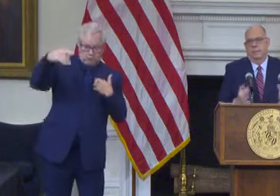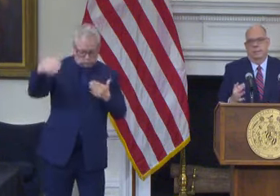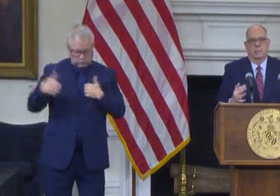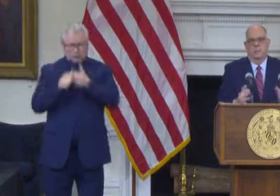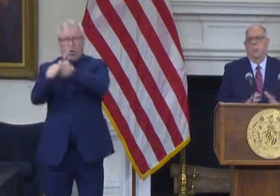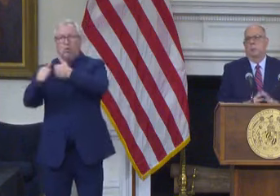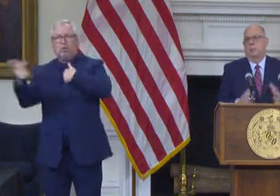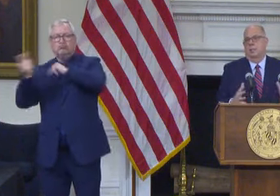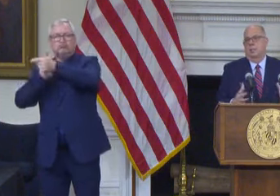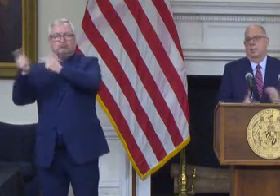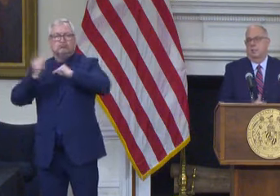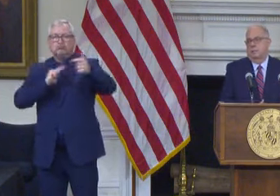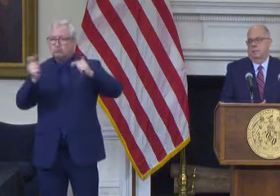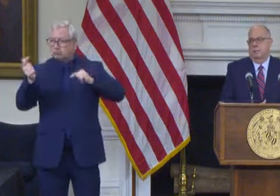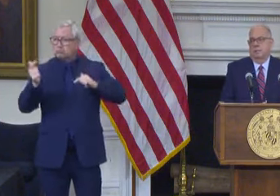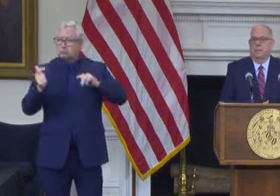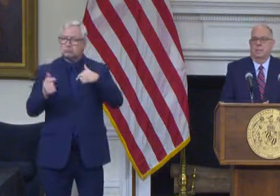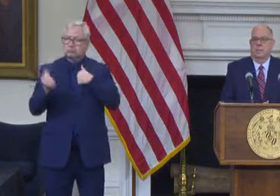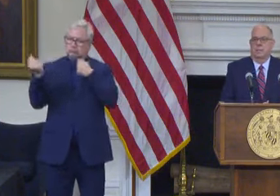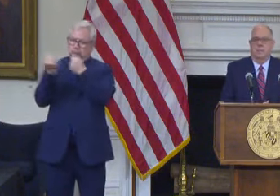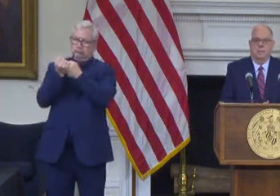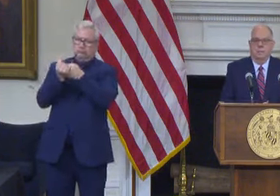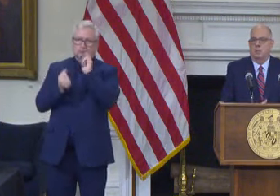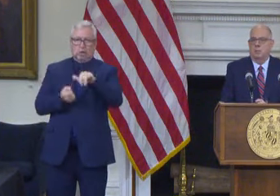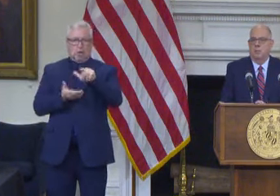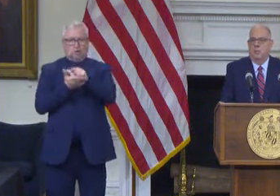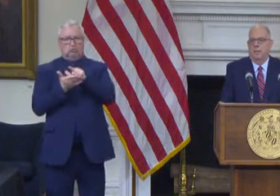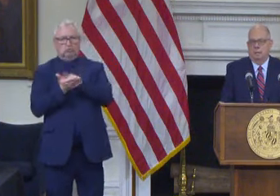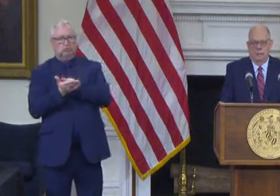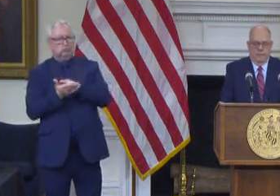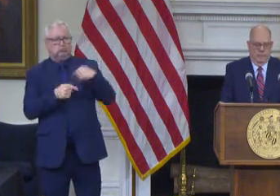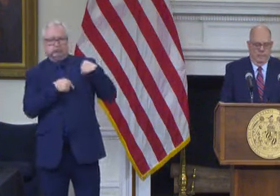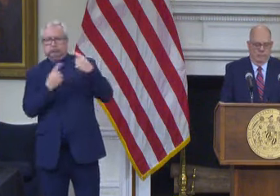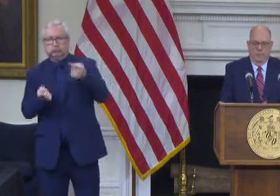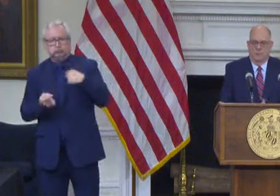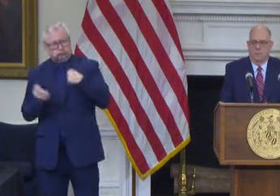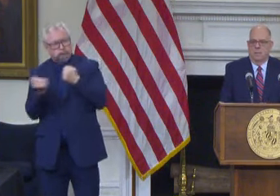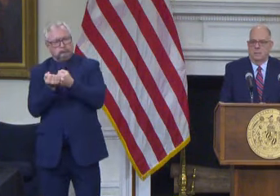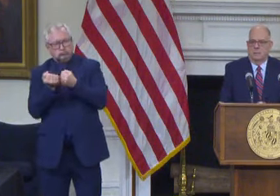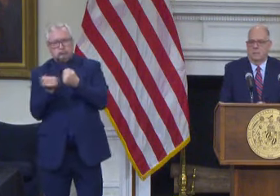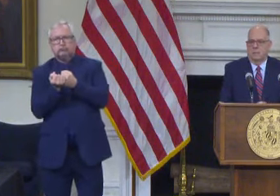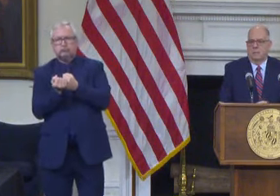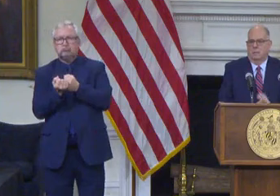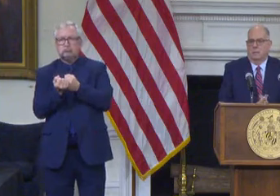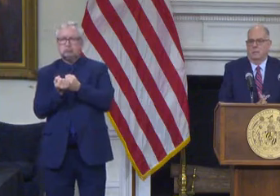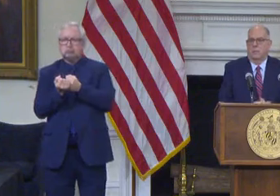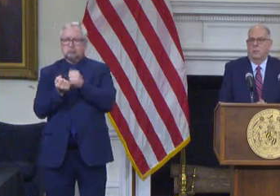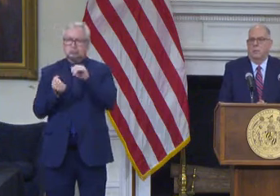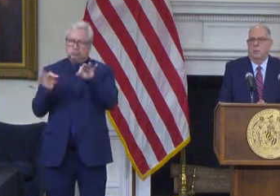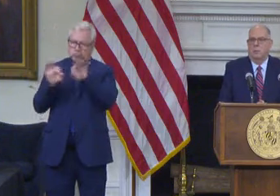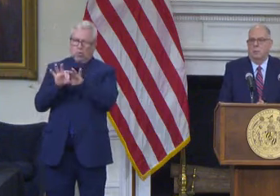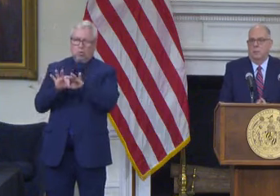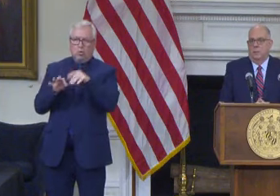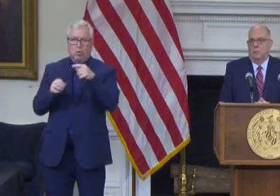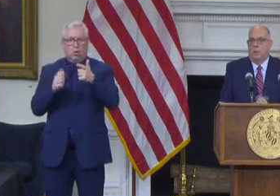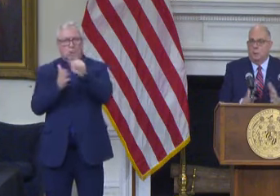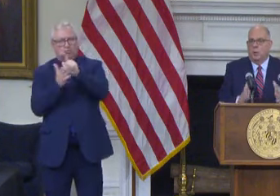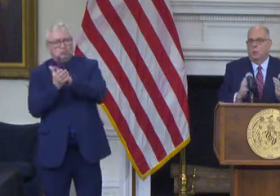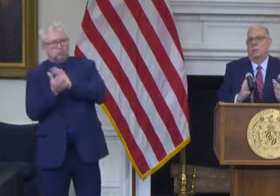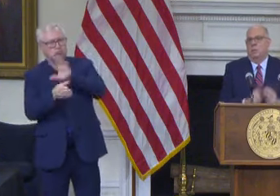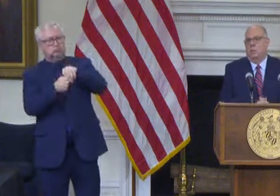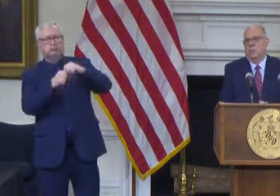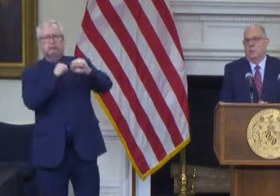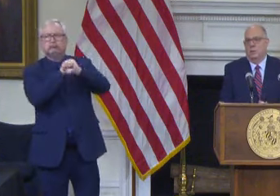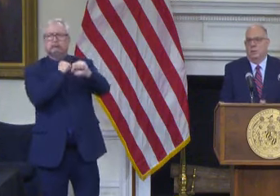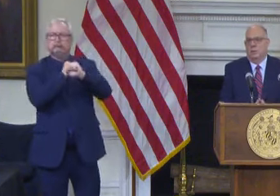I mean it's a little bit rich that this this legislation is sponsored by uh you know congressman sarbanes who who is the